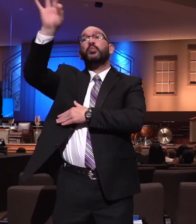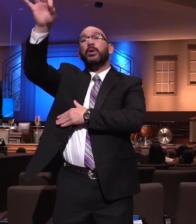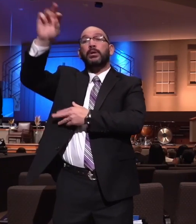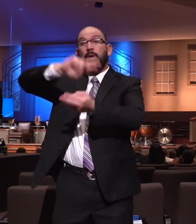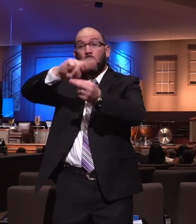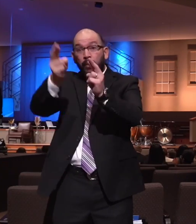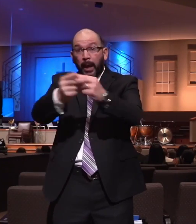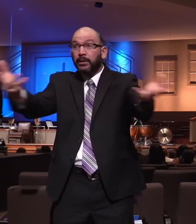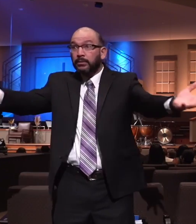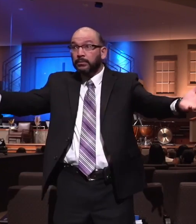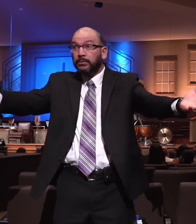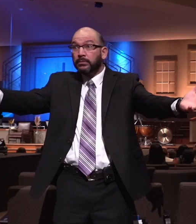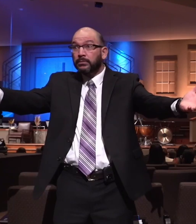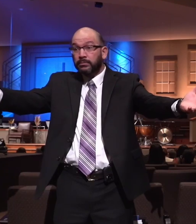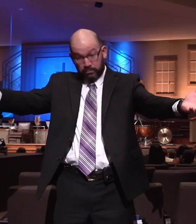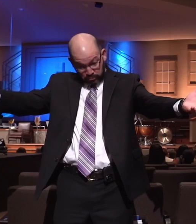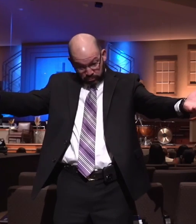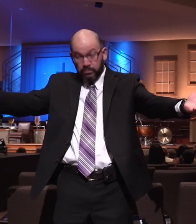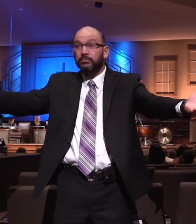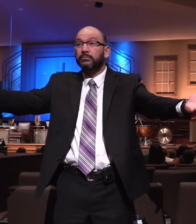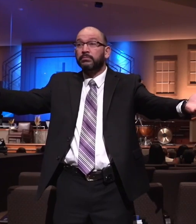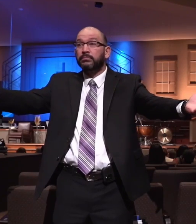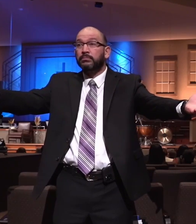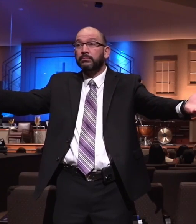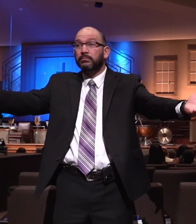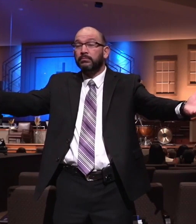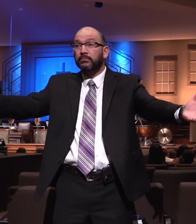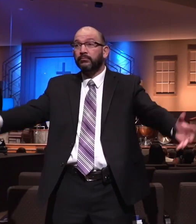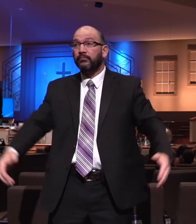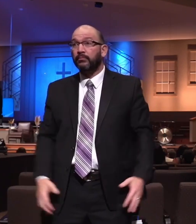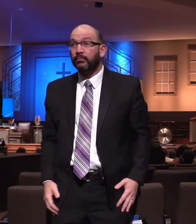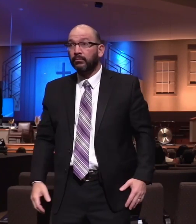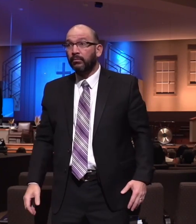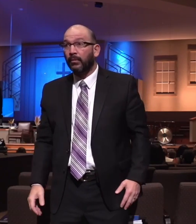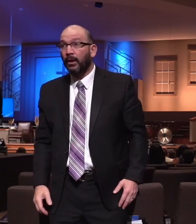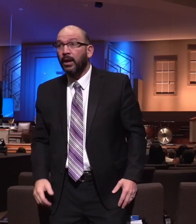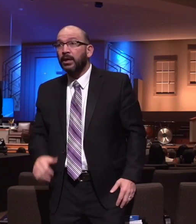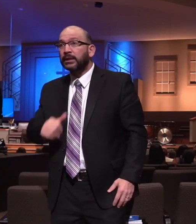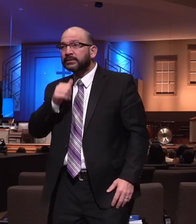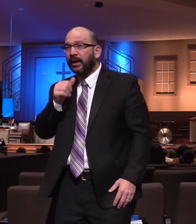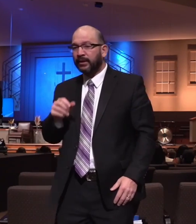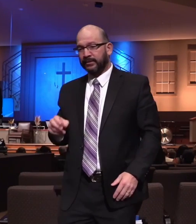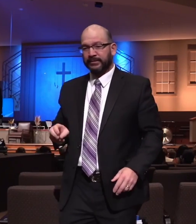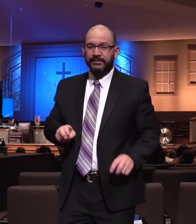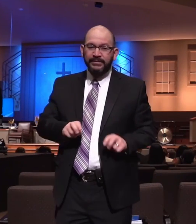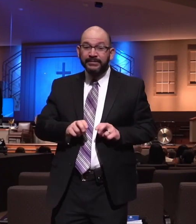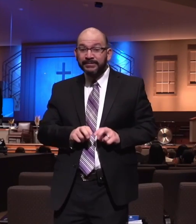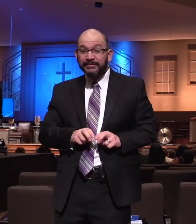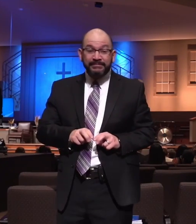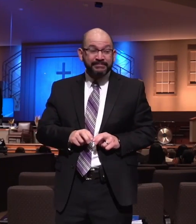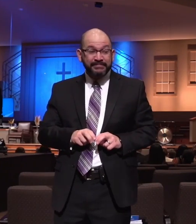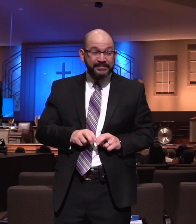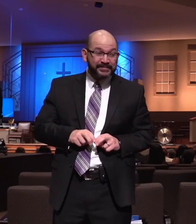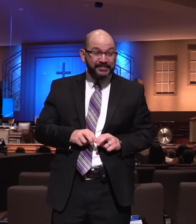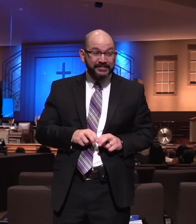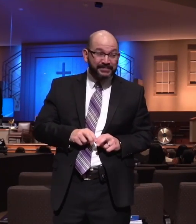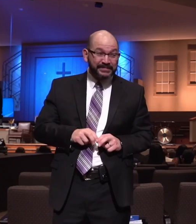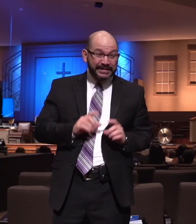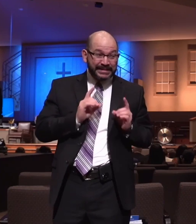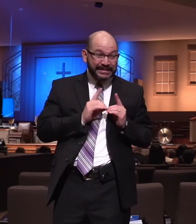sound? I'm not talking about scooting your little self up there and sitting there and trying to get a boyfriend. I'm talking right now about the fact